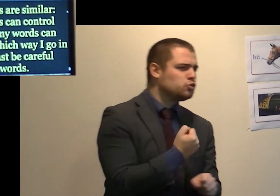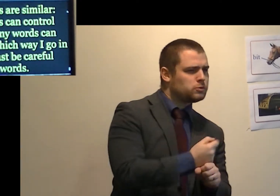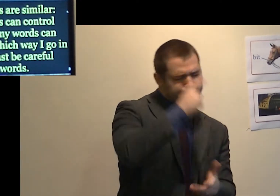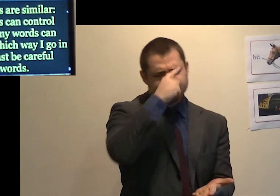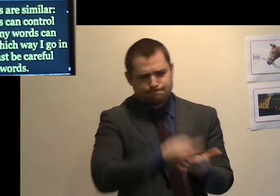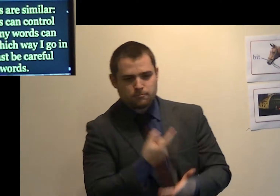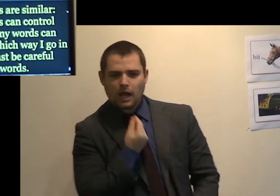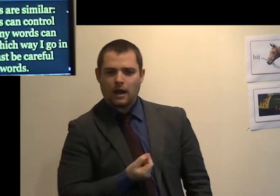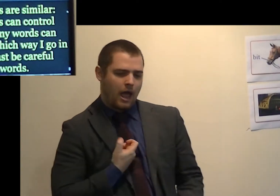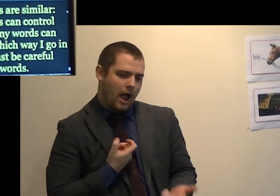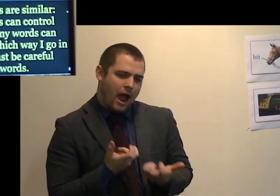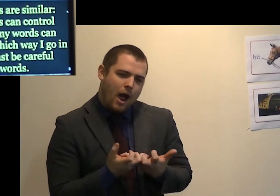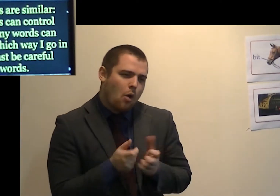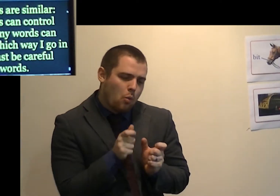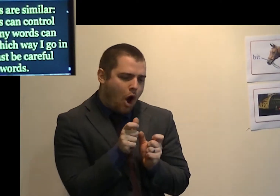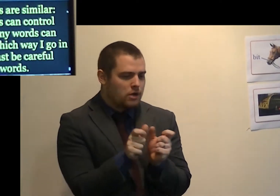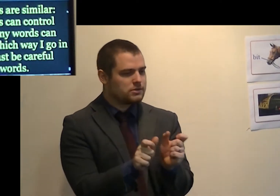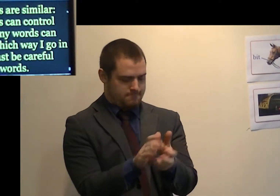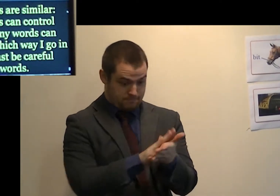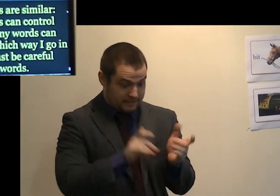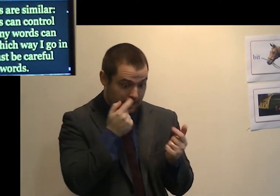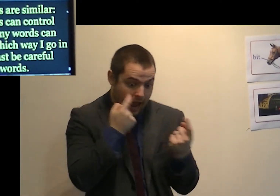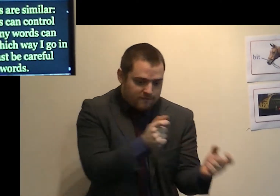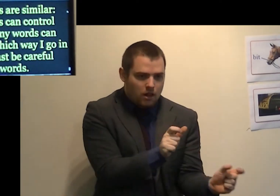I must be careful with my words.